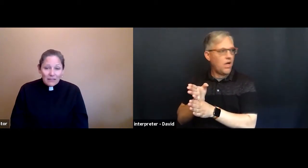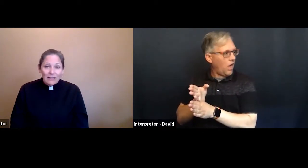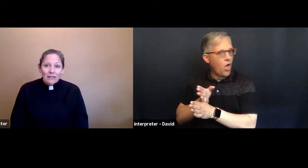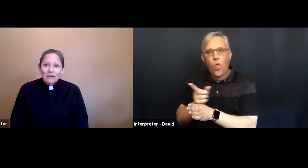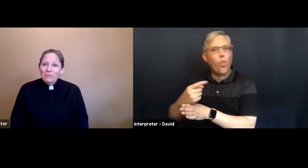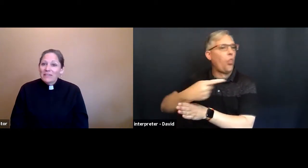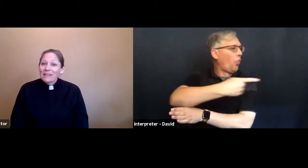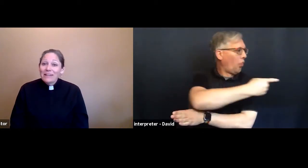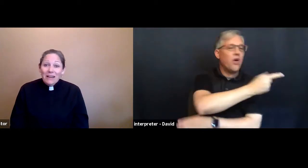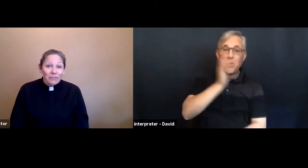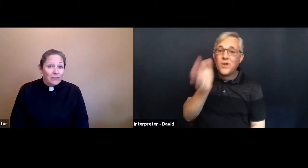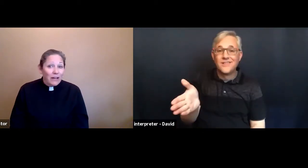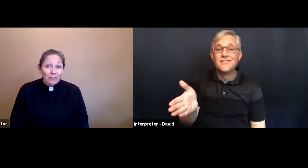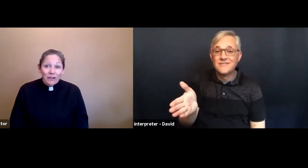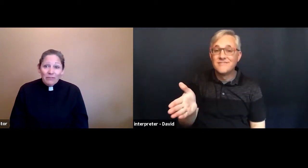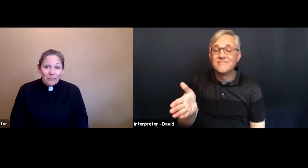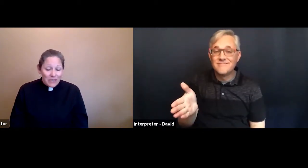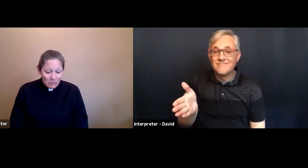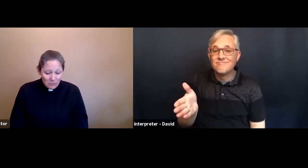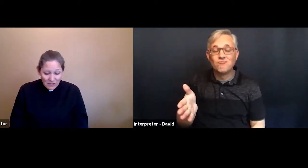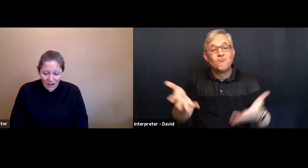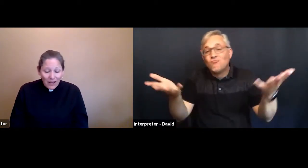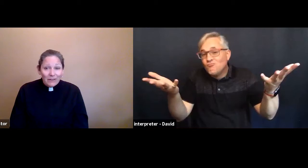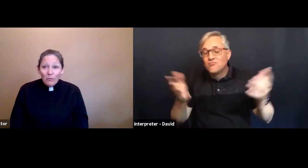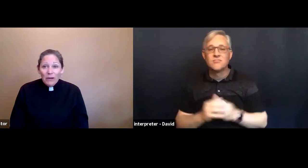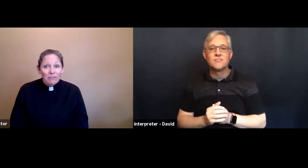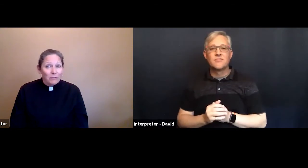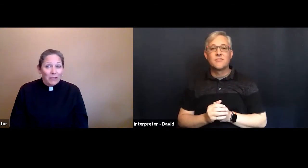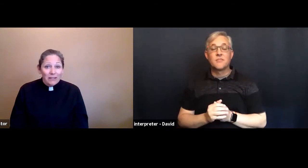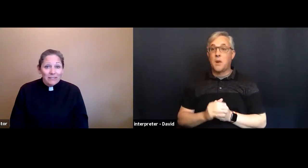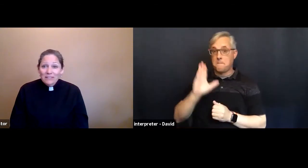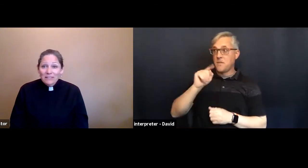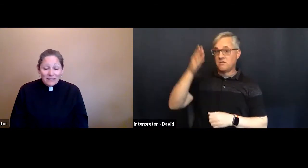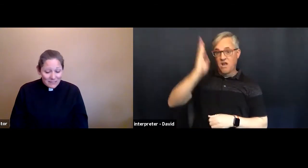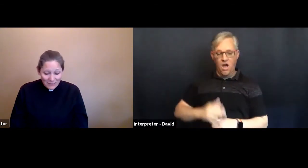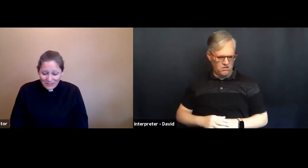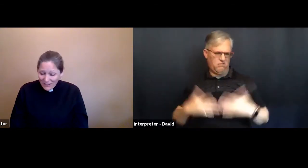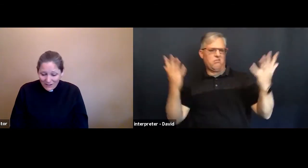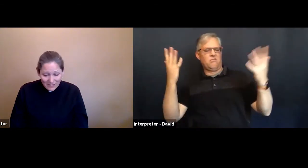that never ever ever keeps God away from us it does not